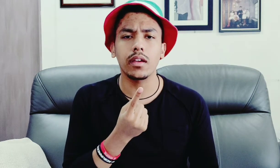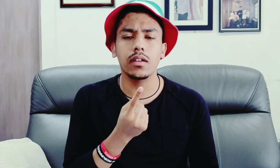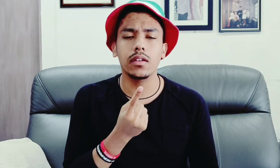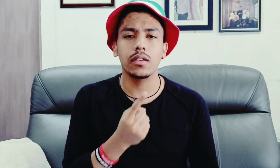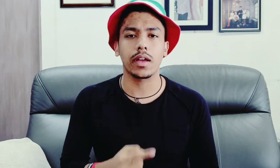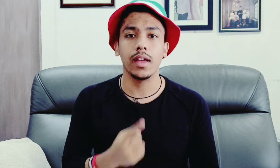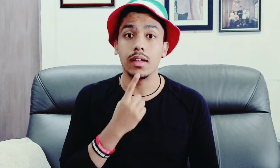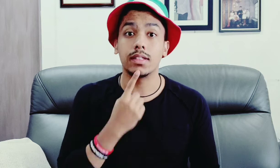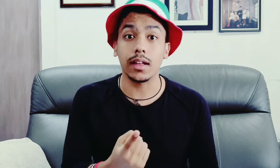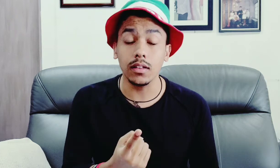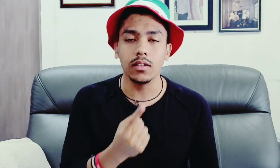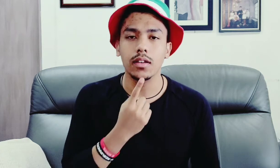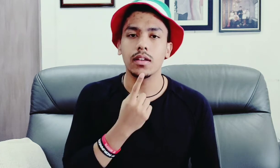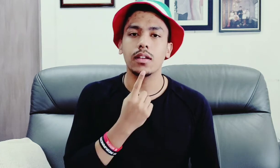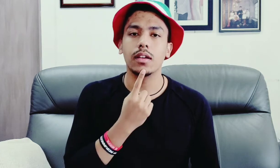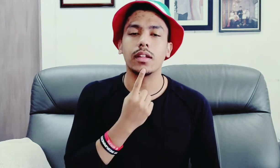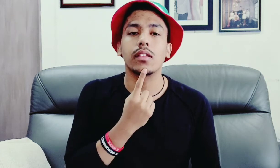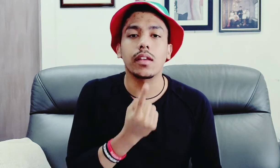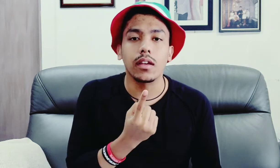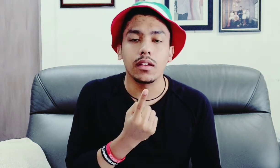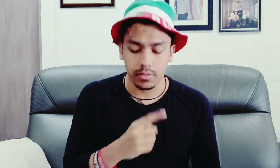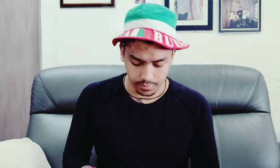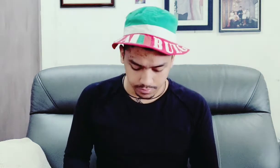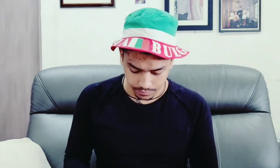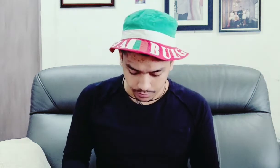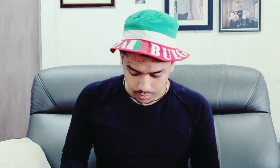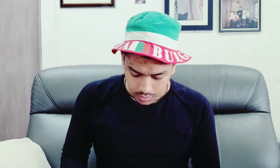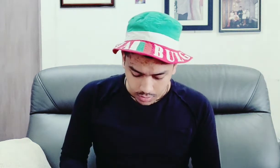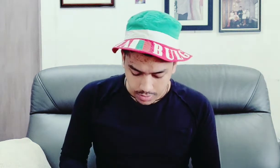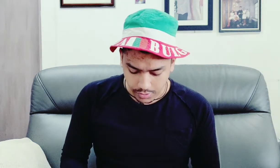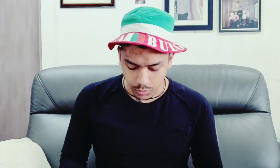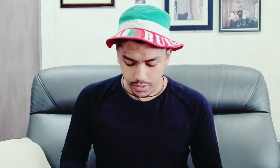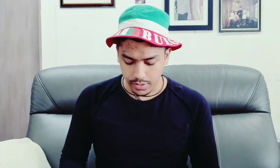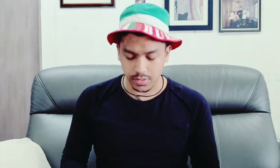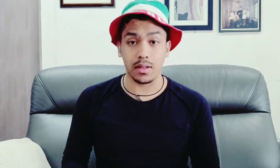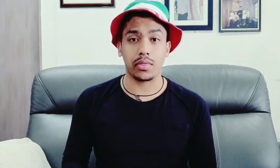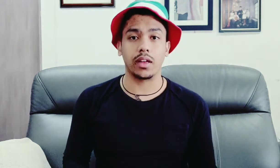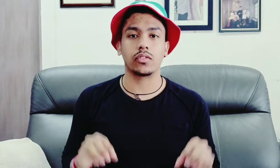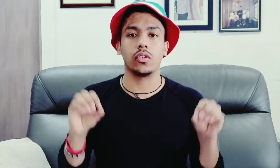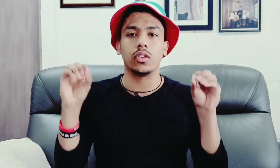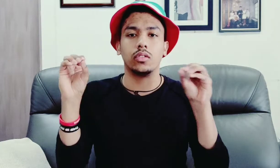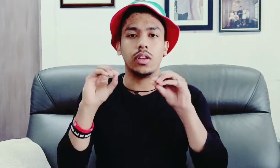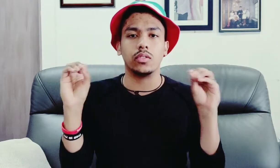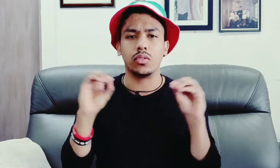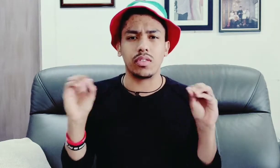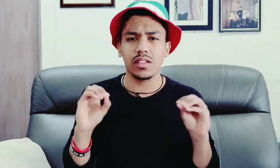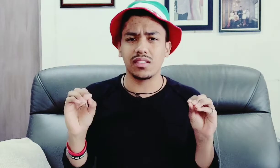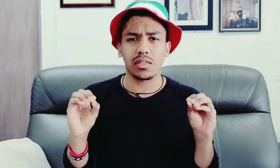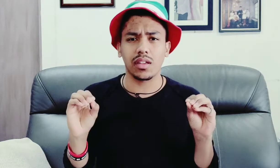okay tell and say next word is nothing so you can either do this nothing